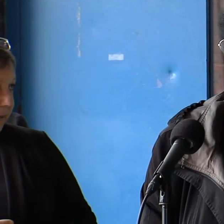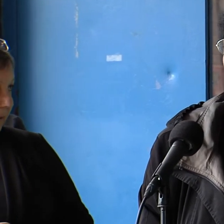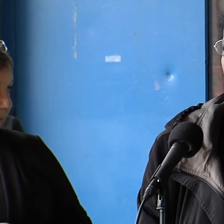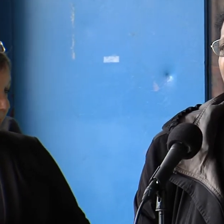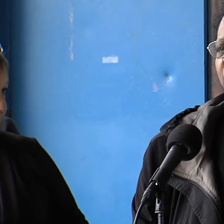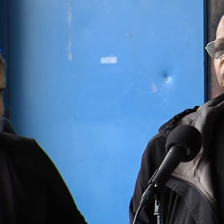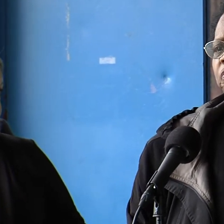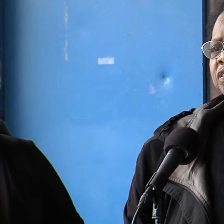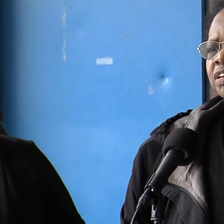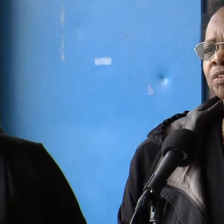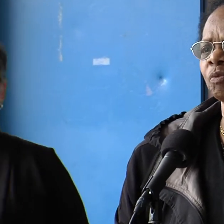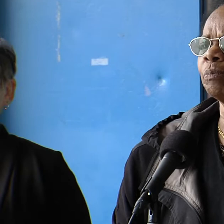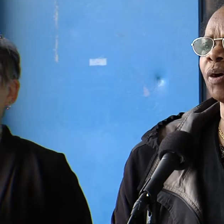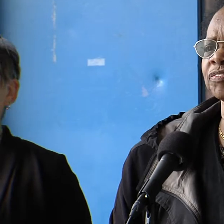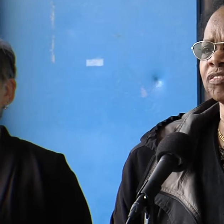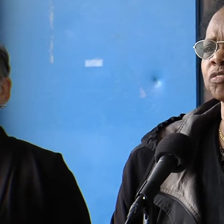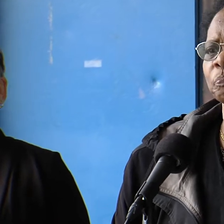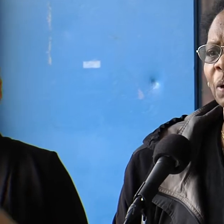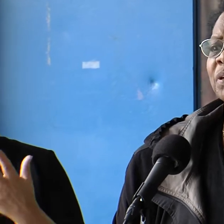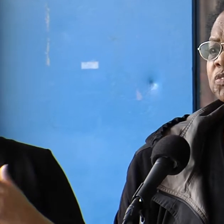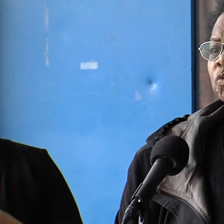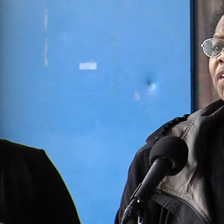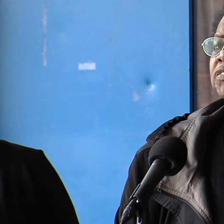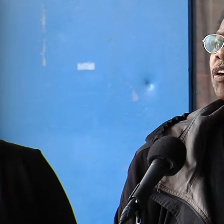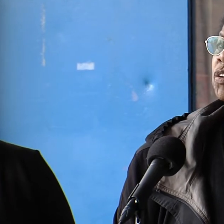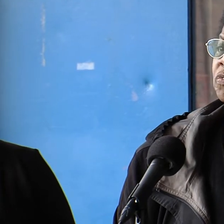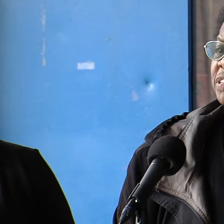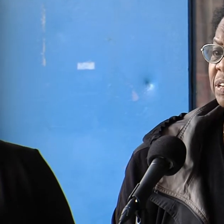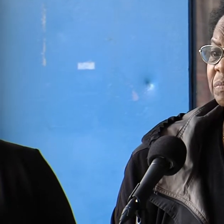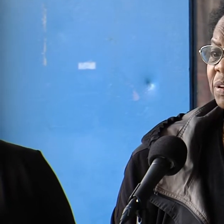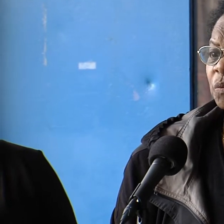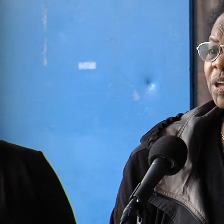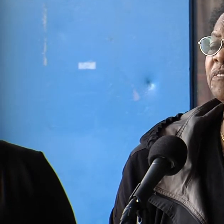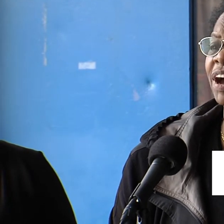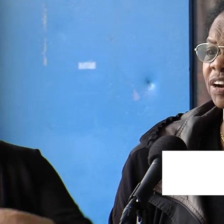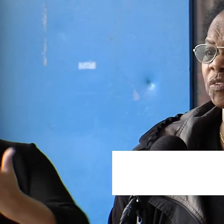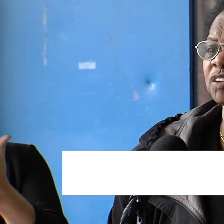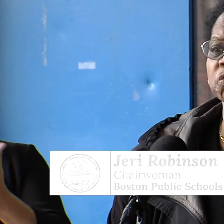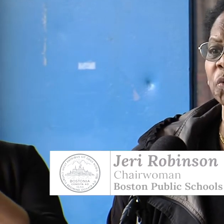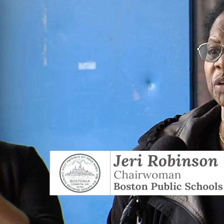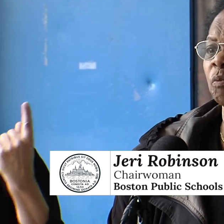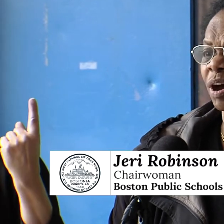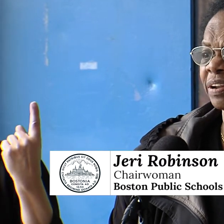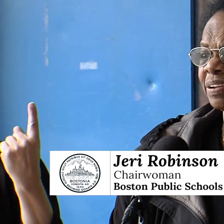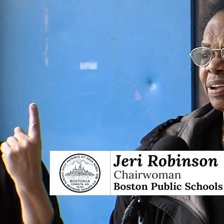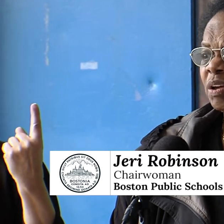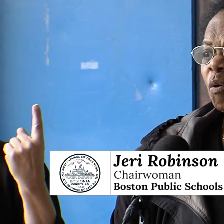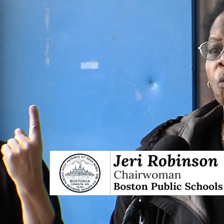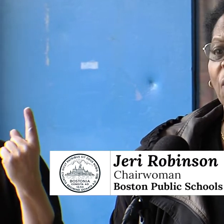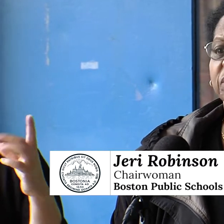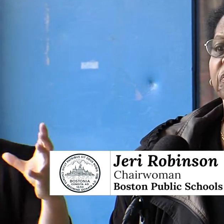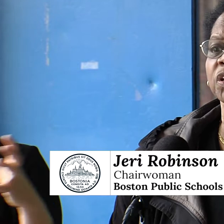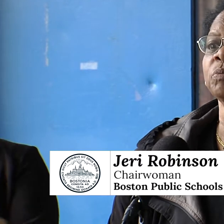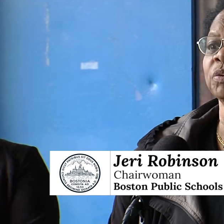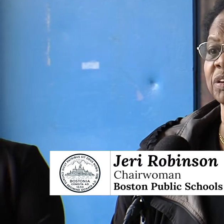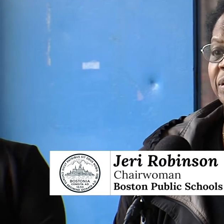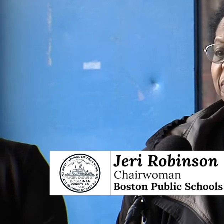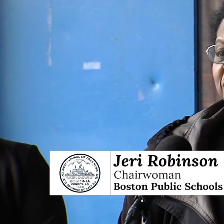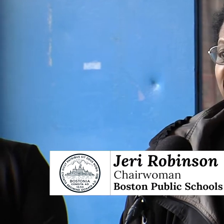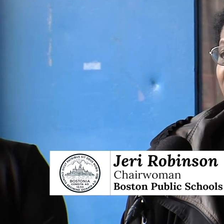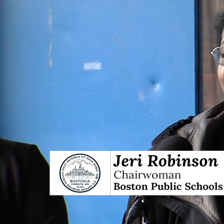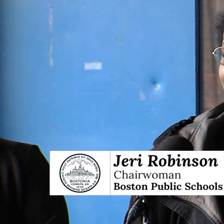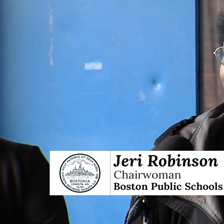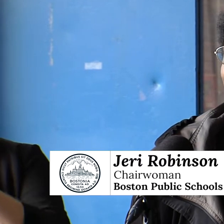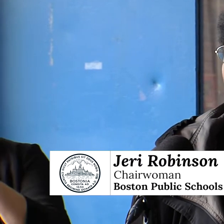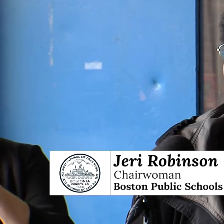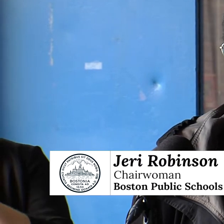When we used to say, if you've seen one Boston Public School, that's all you've seen. We have 121 wonderful communities.